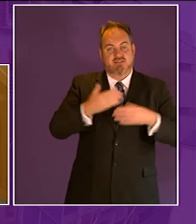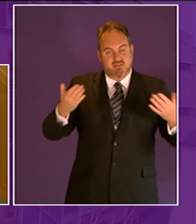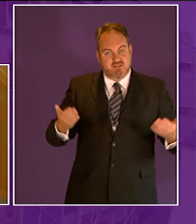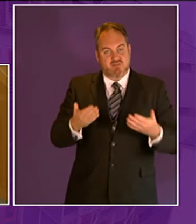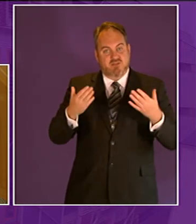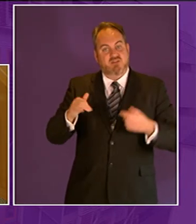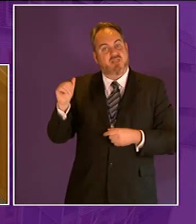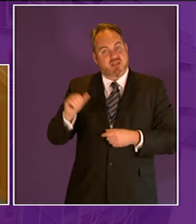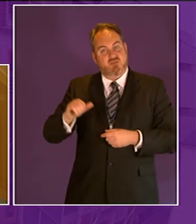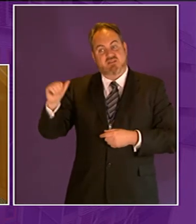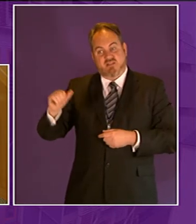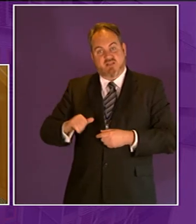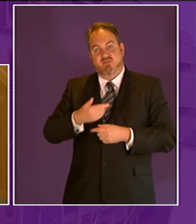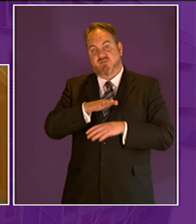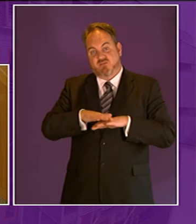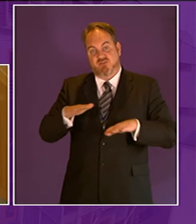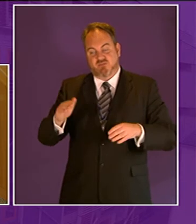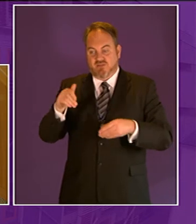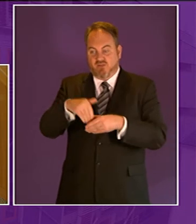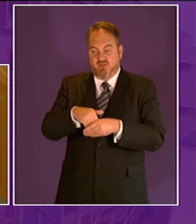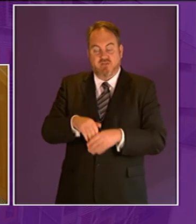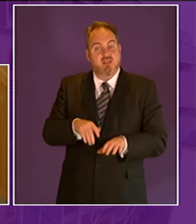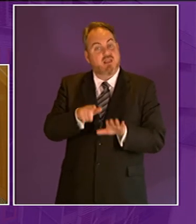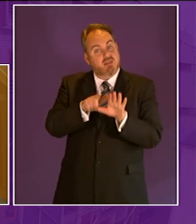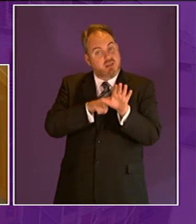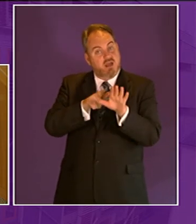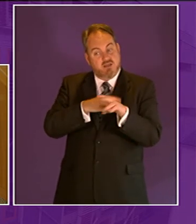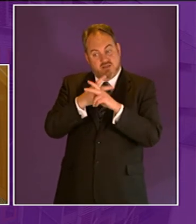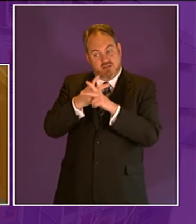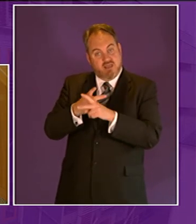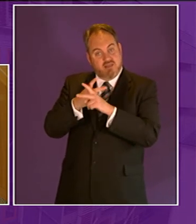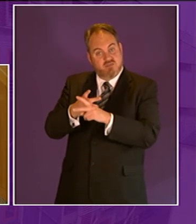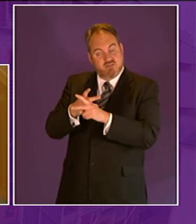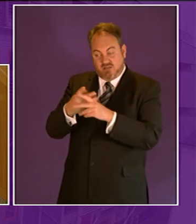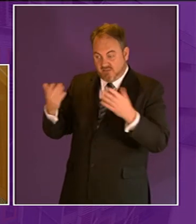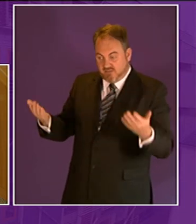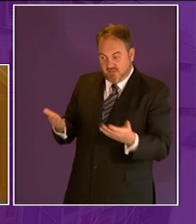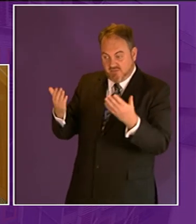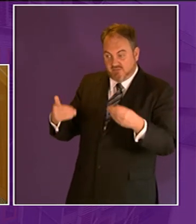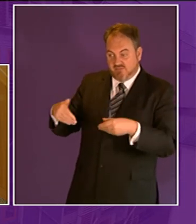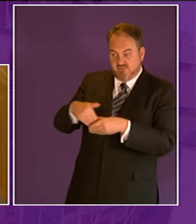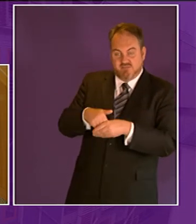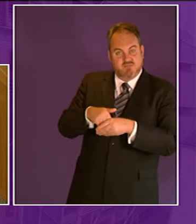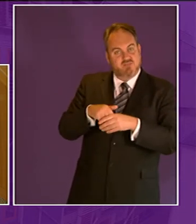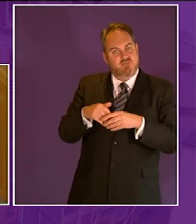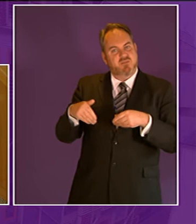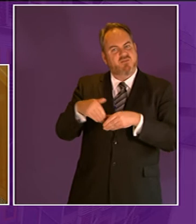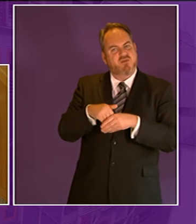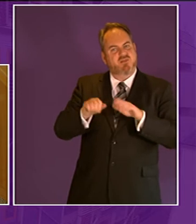young carers are also targeted and the trust developed the counting stars program to help those who are helping others